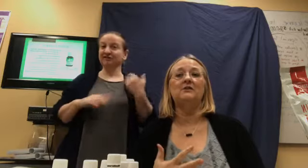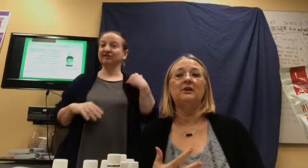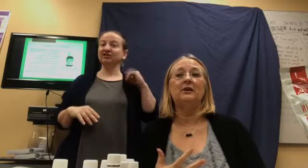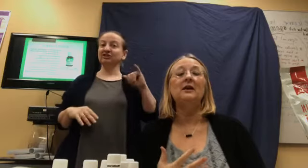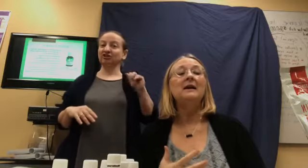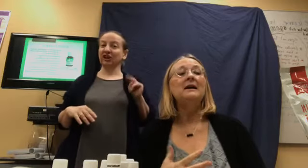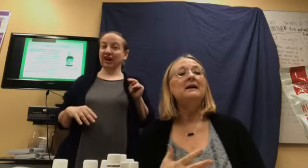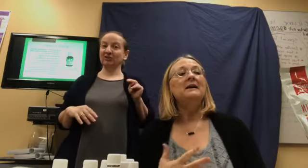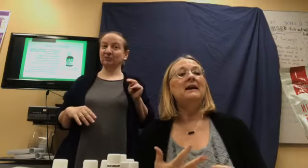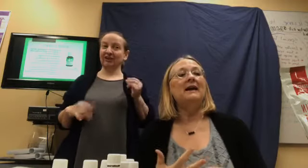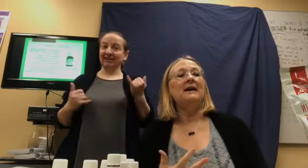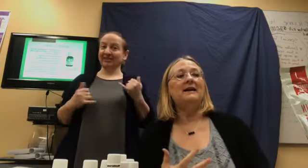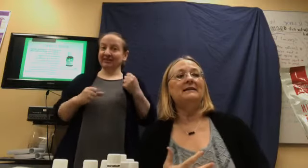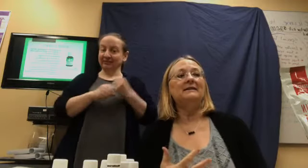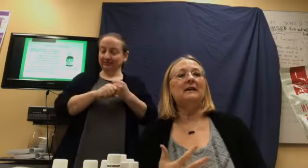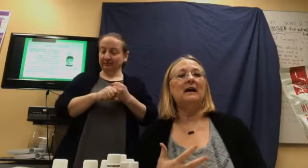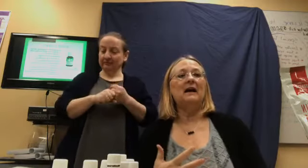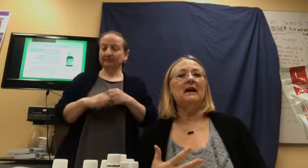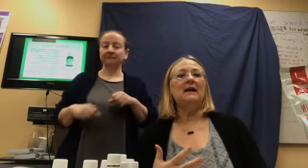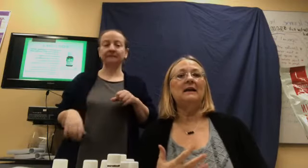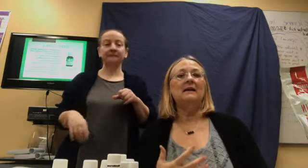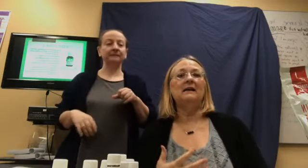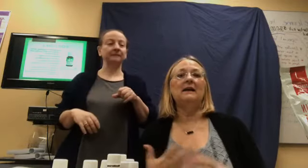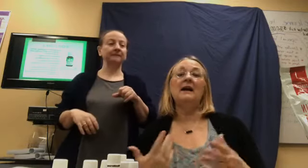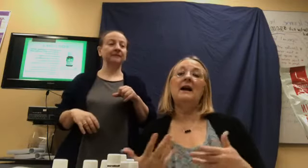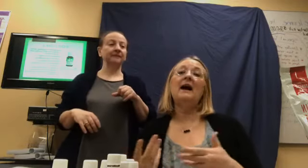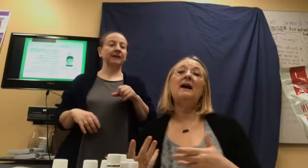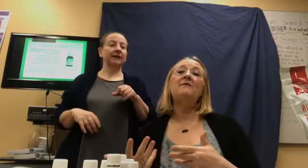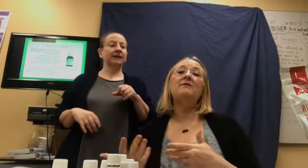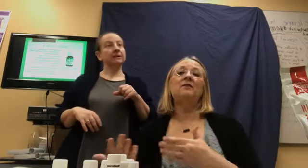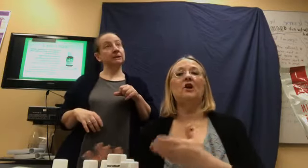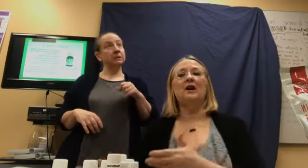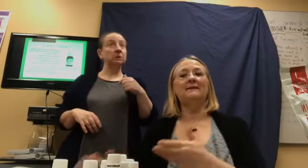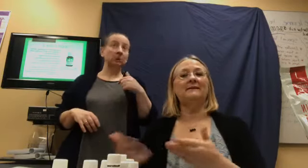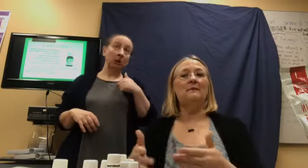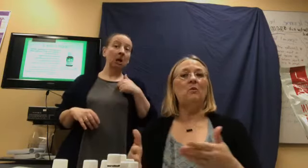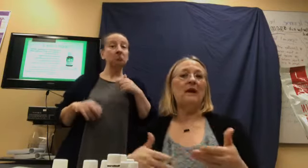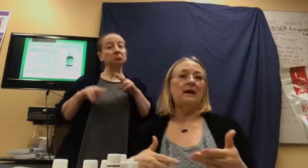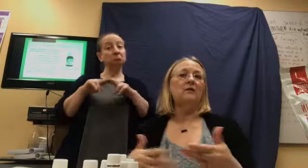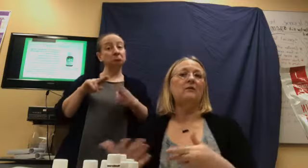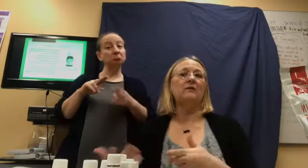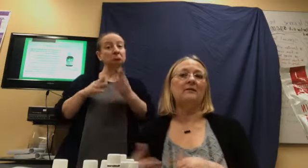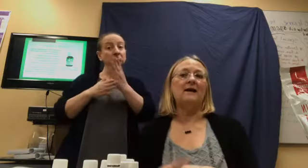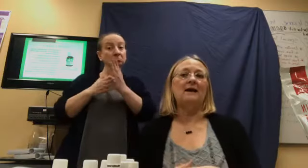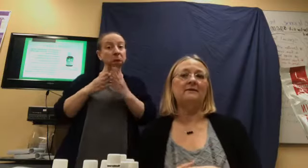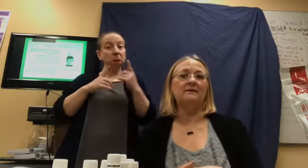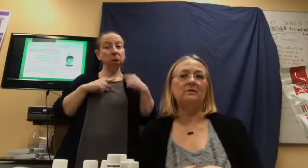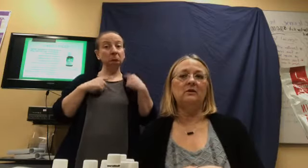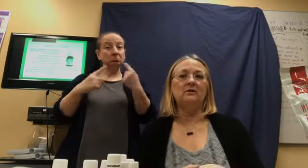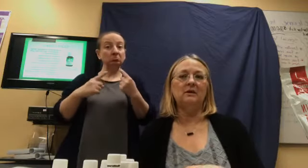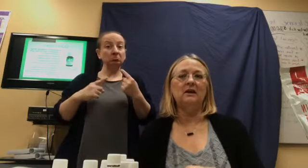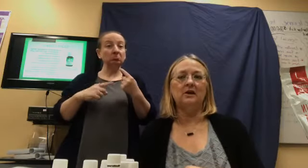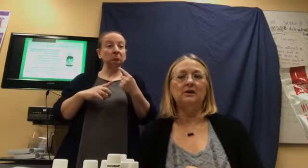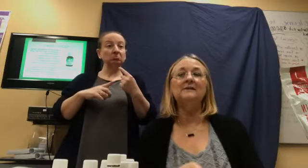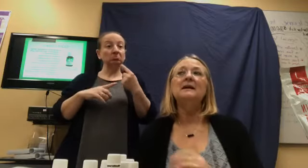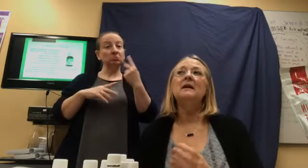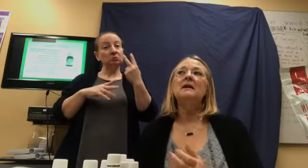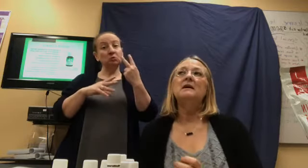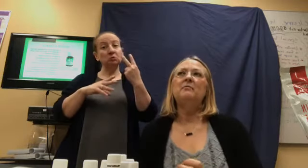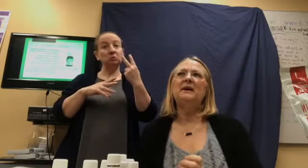year. And I have lost some weight over the last two to three years, but